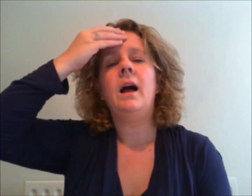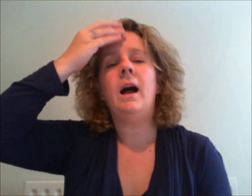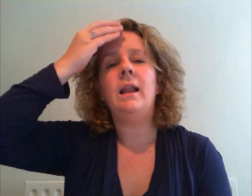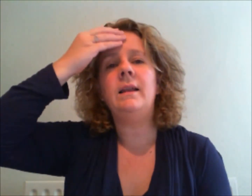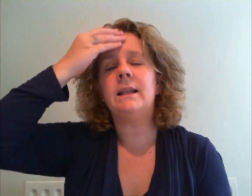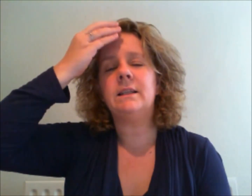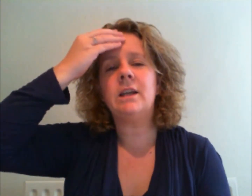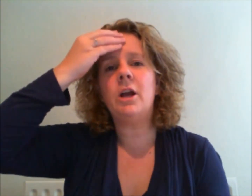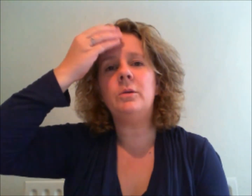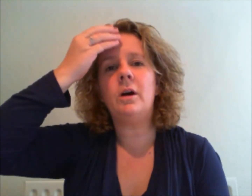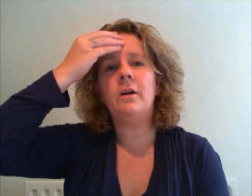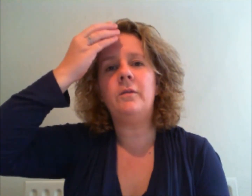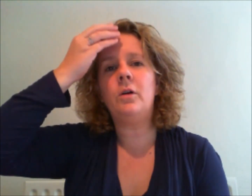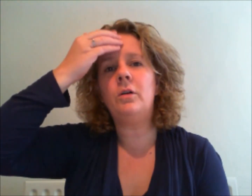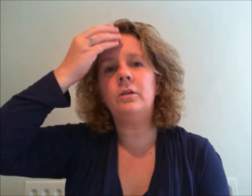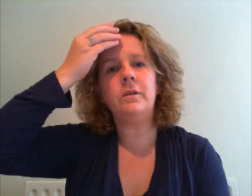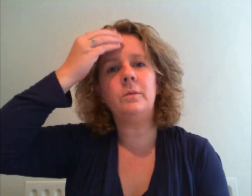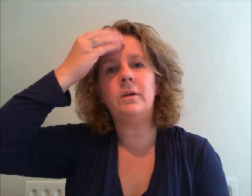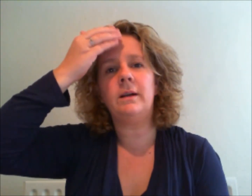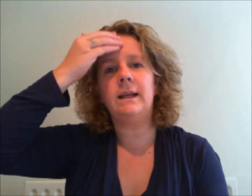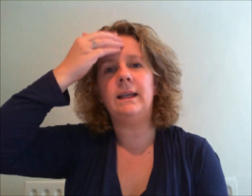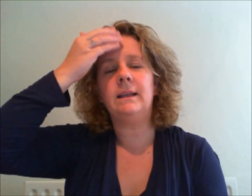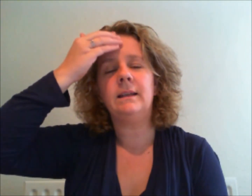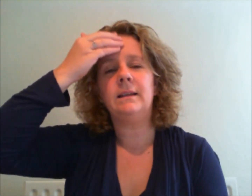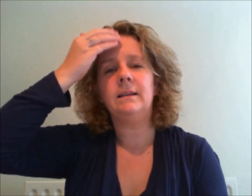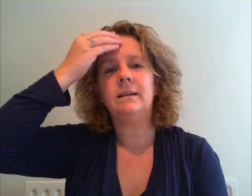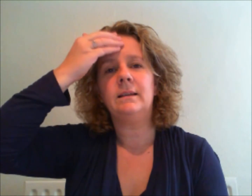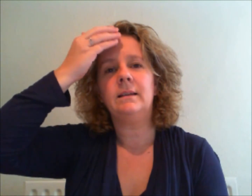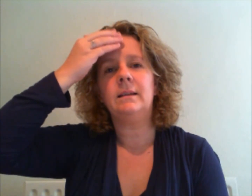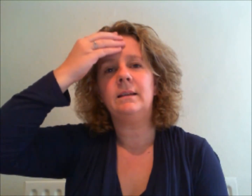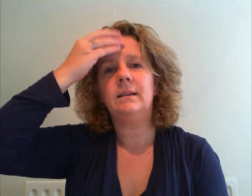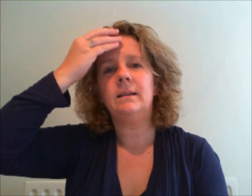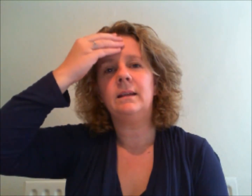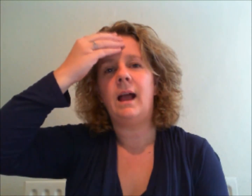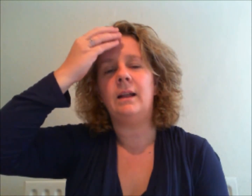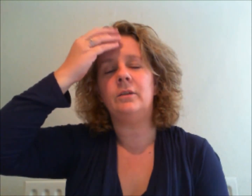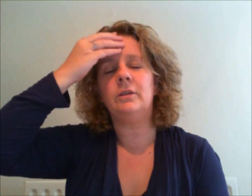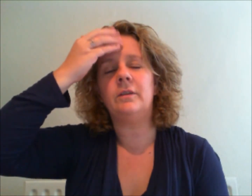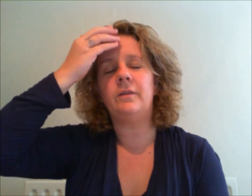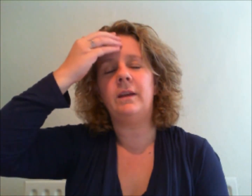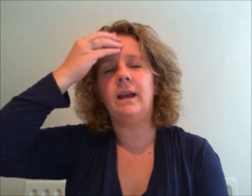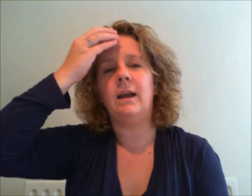I let go of all of the worry and all of the fear